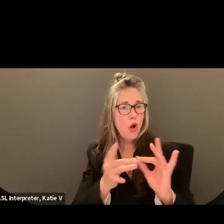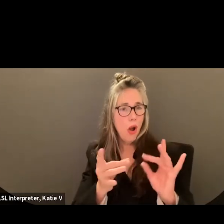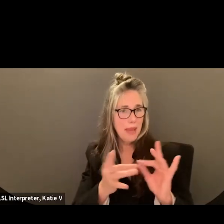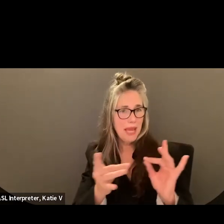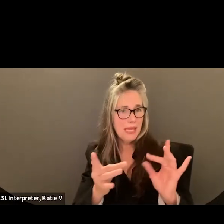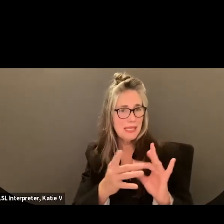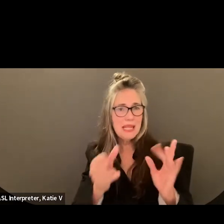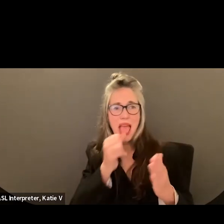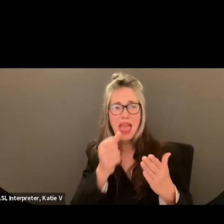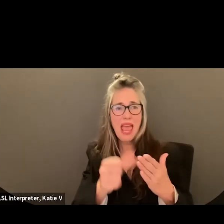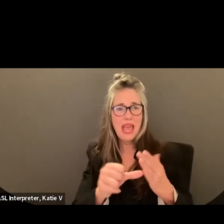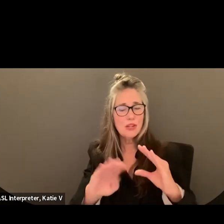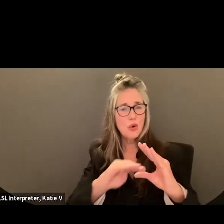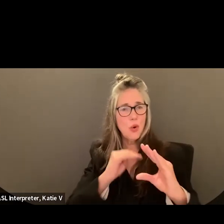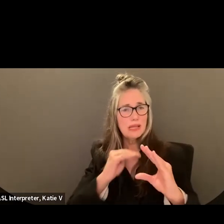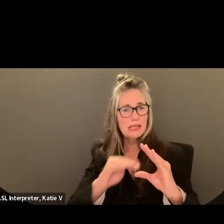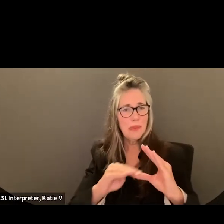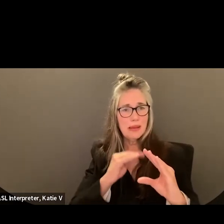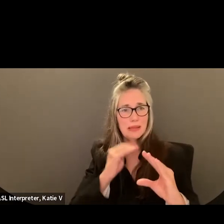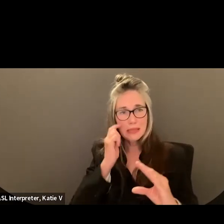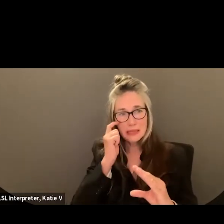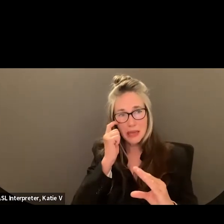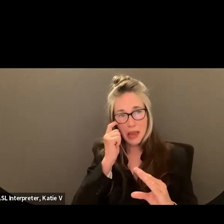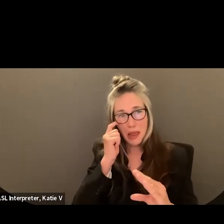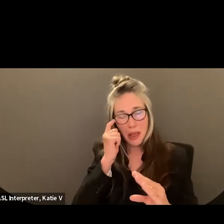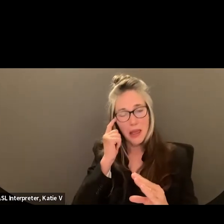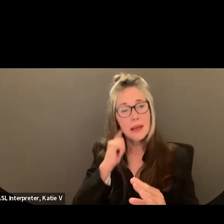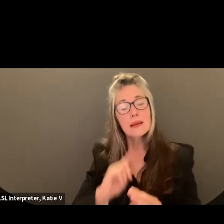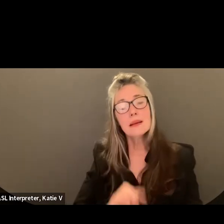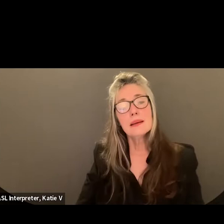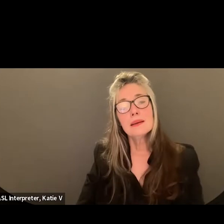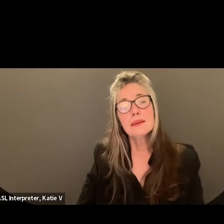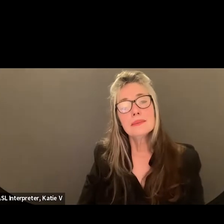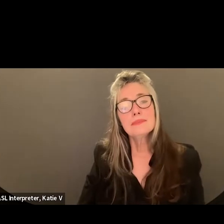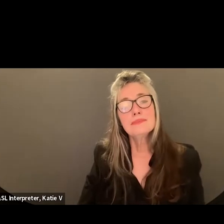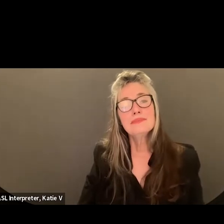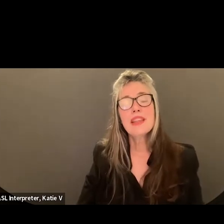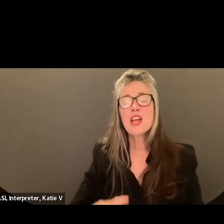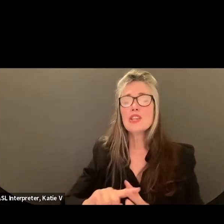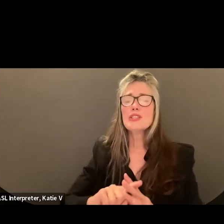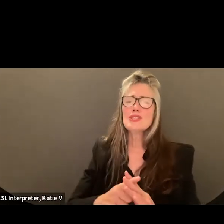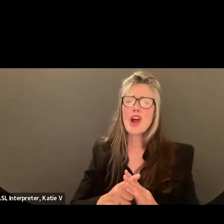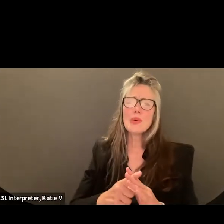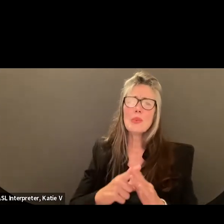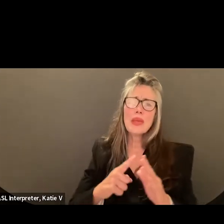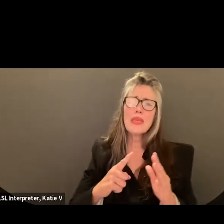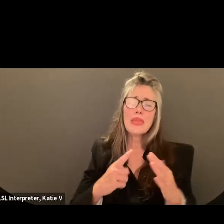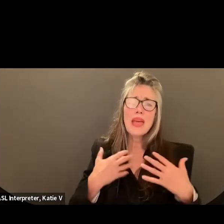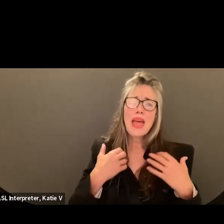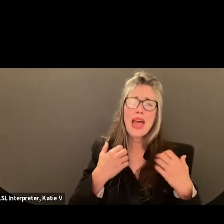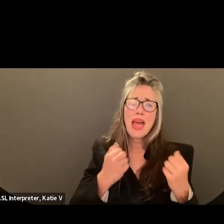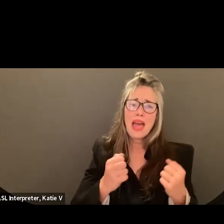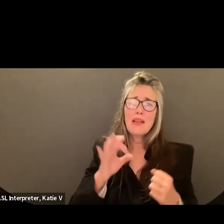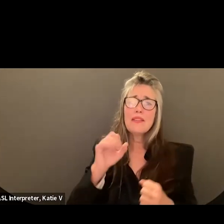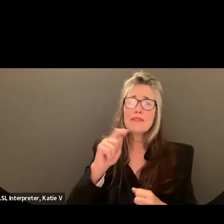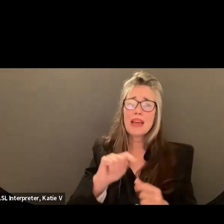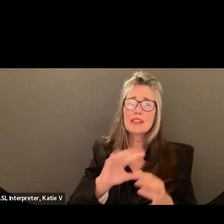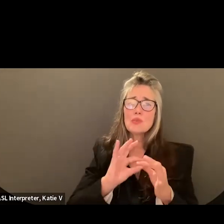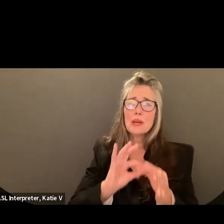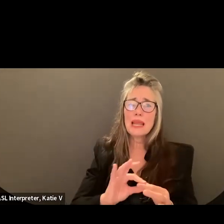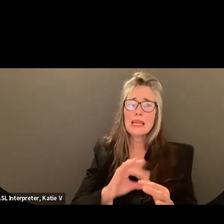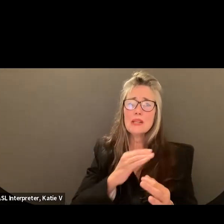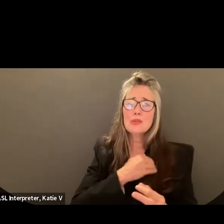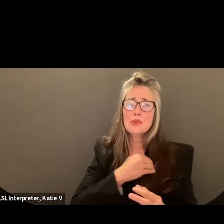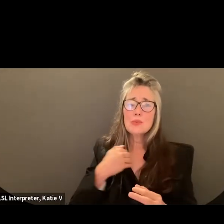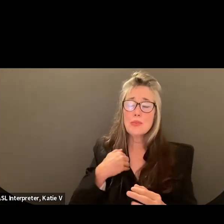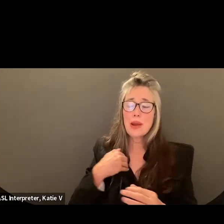And I thought I would start off with some health facts about breast cancer. I used to work at, you know, the